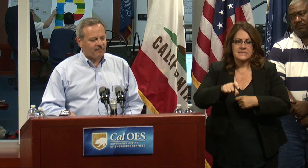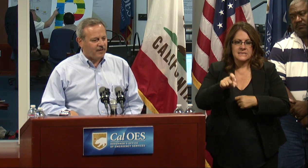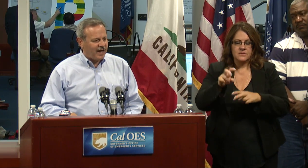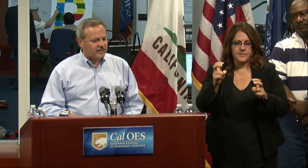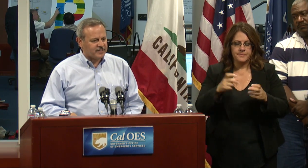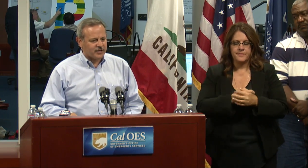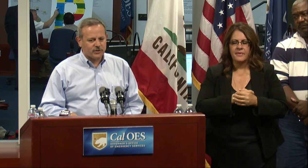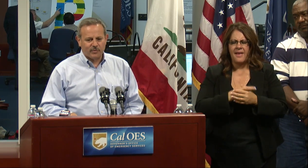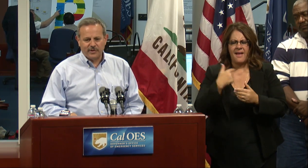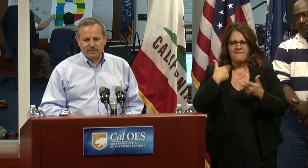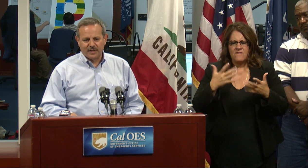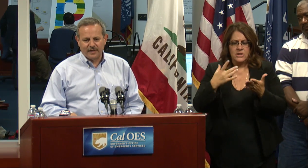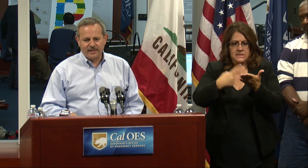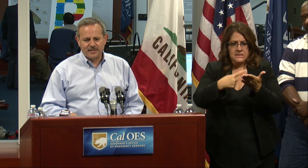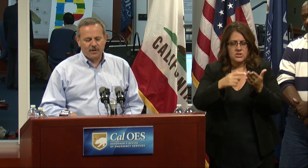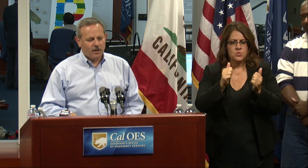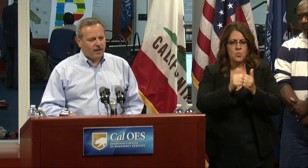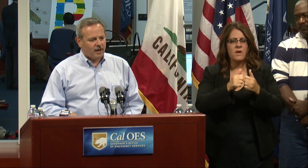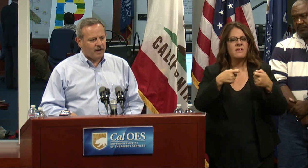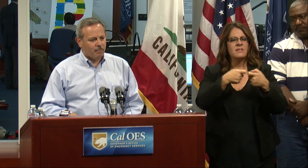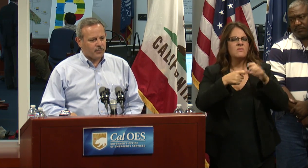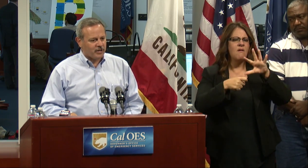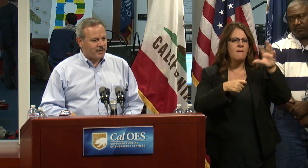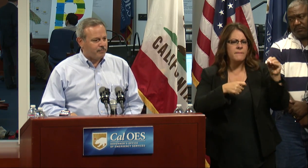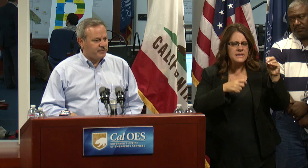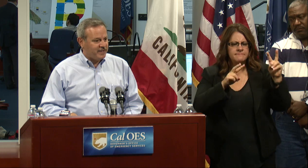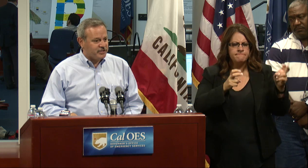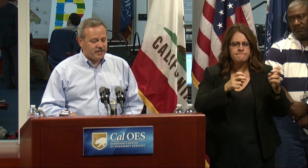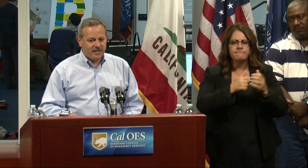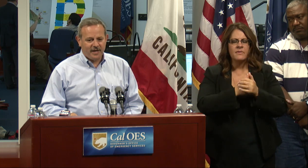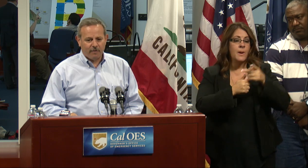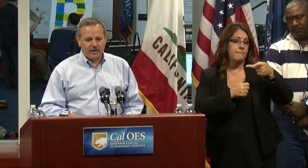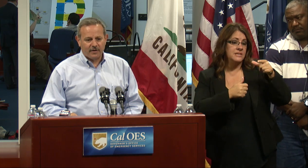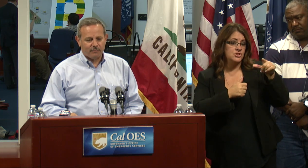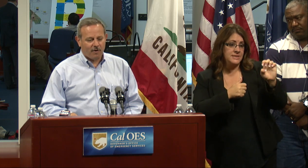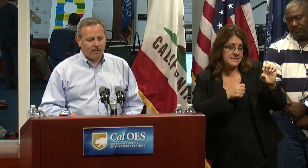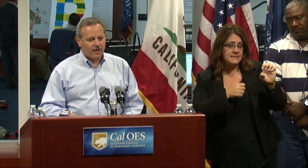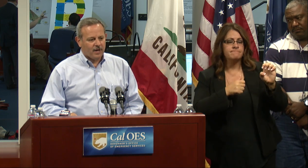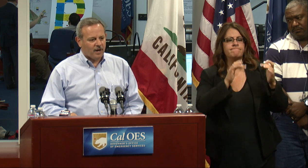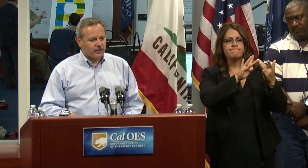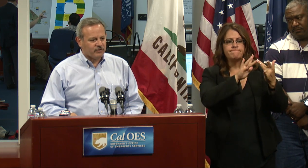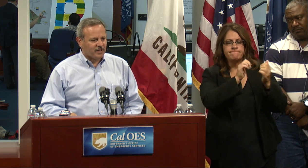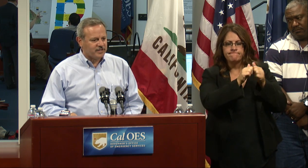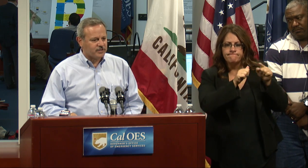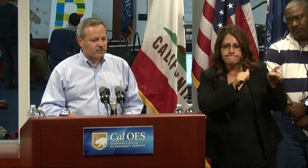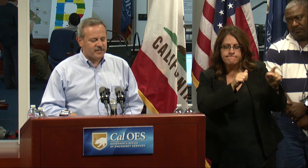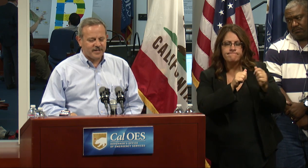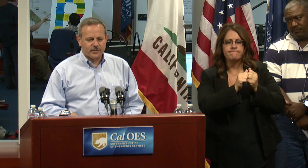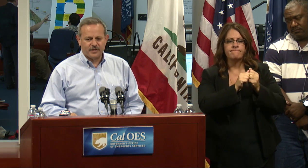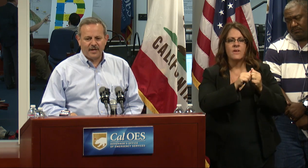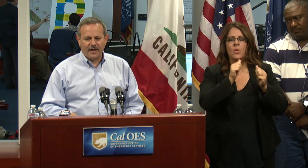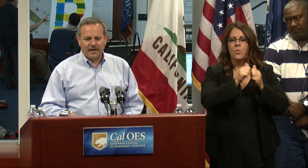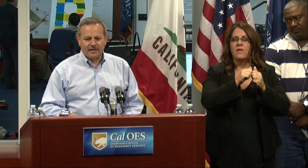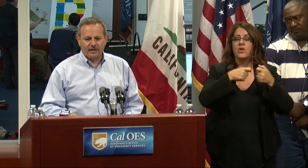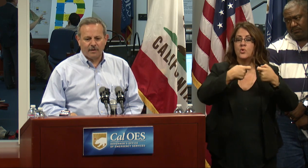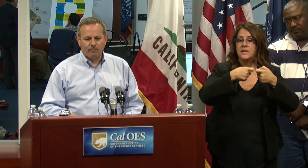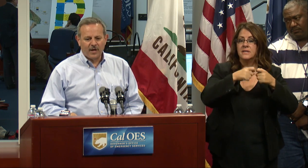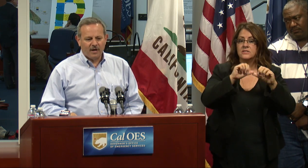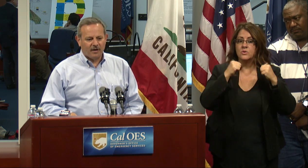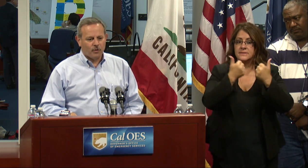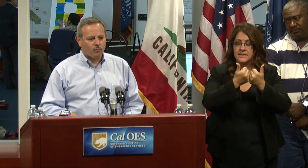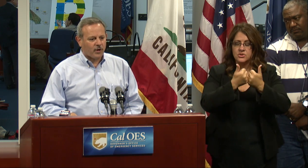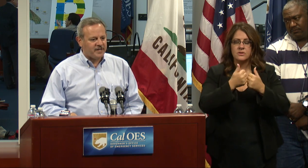I've had discussions with utilities, particularly PG&E in the area through our utilities association and